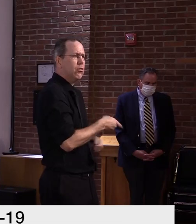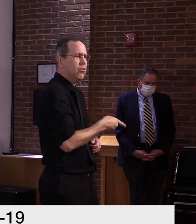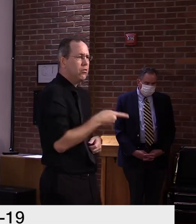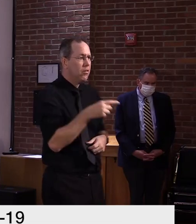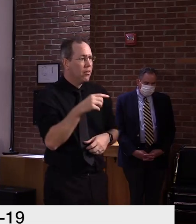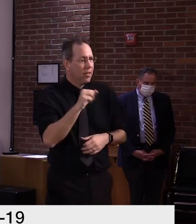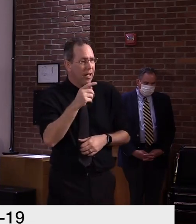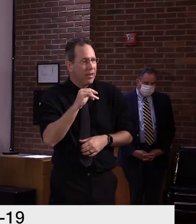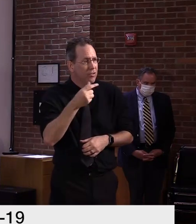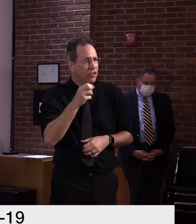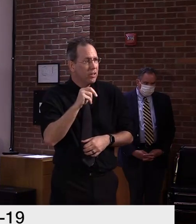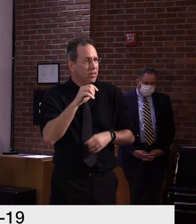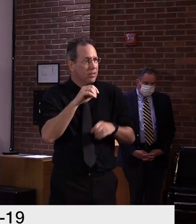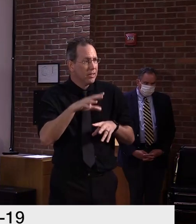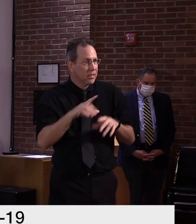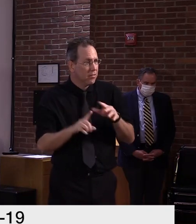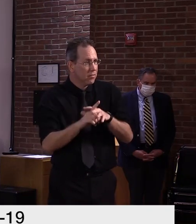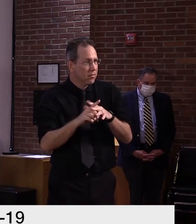Okay, thank you very much.